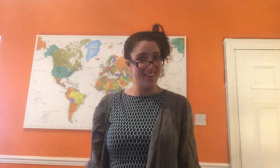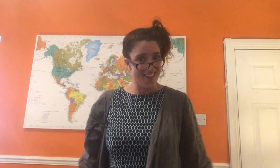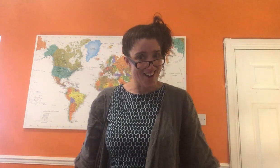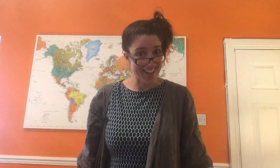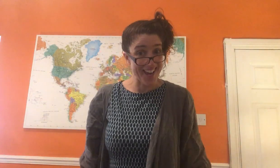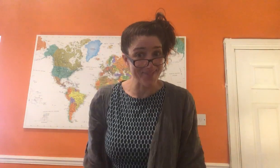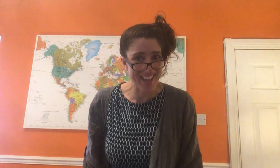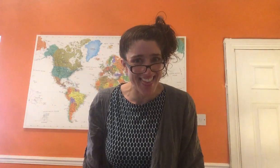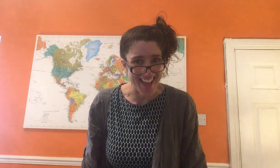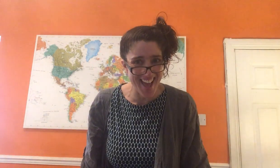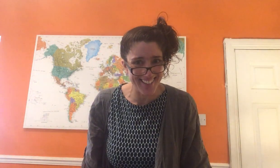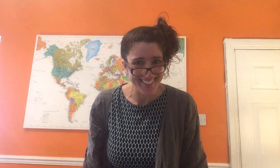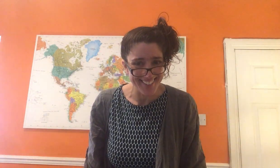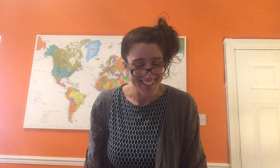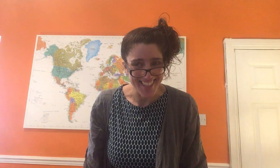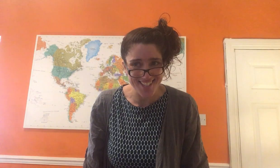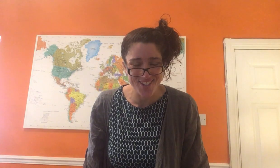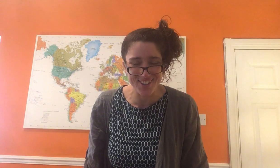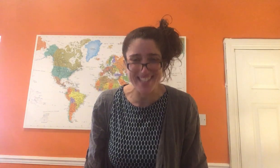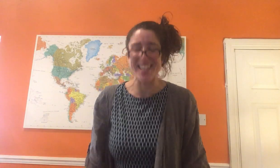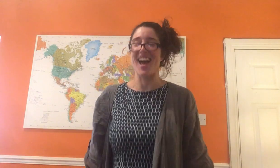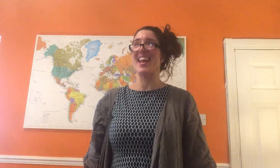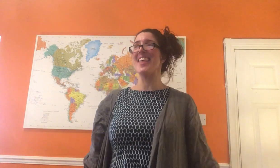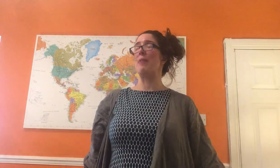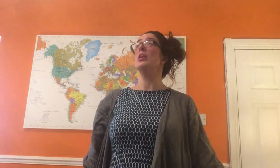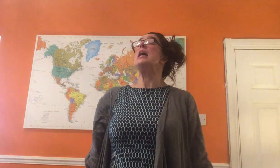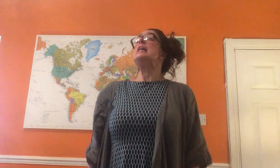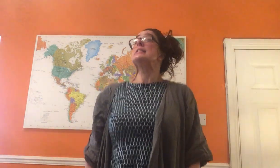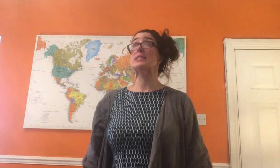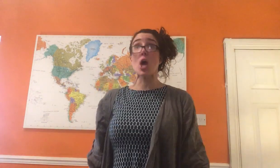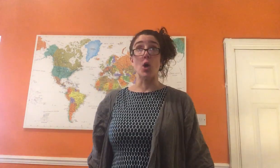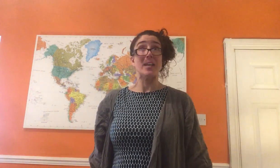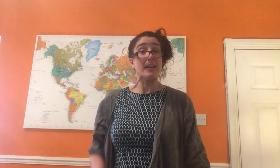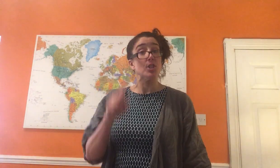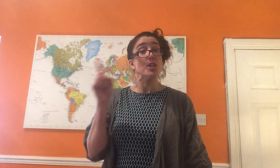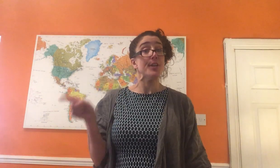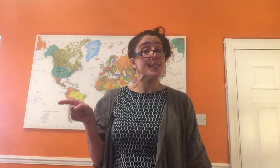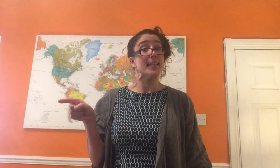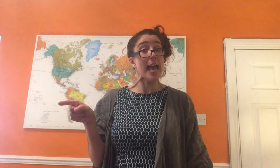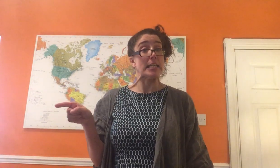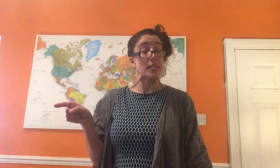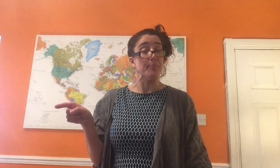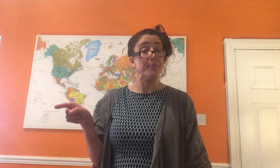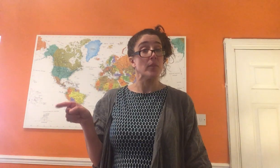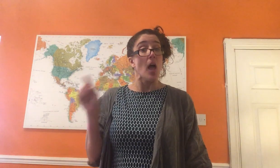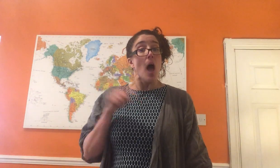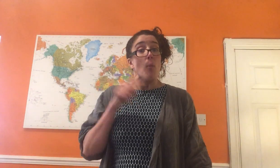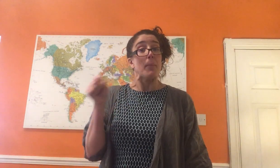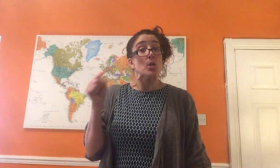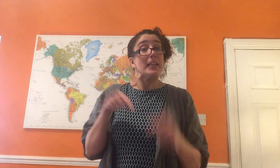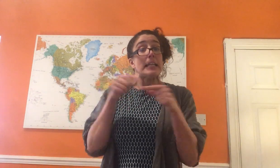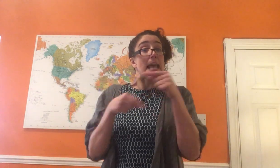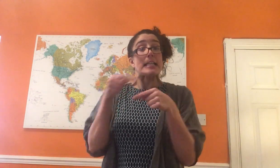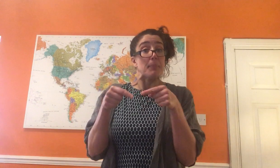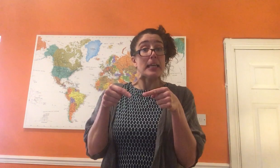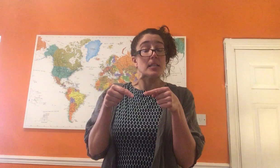Okay, did we get that? That's cool, isn't it? I like that one. So, now, did you notice at the end, when we do the little next bit,